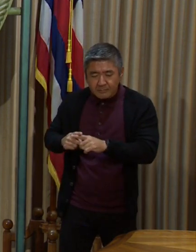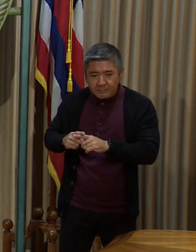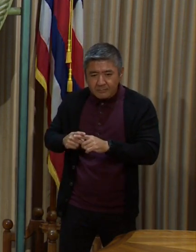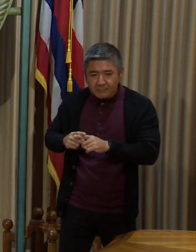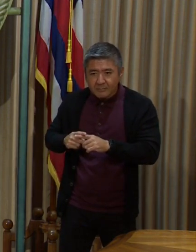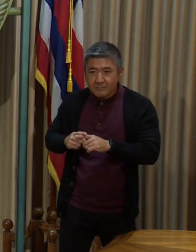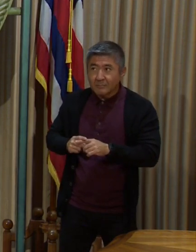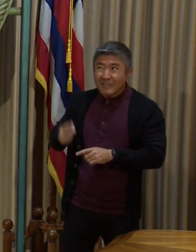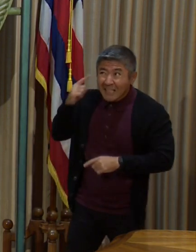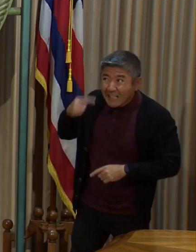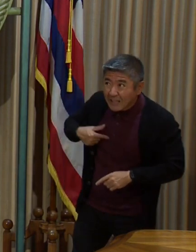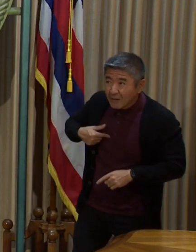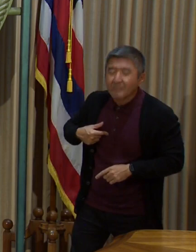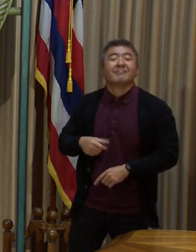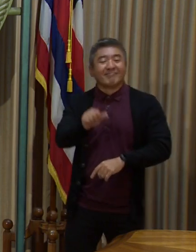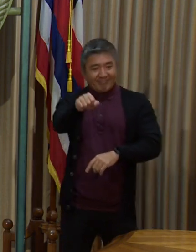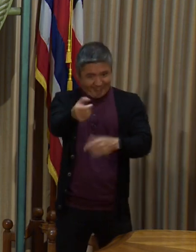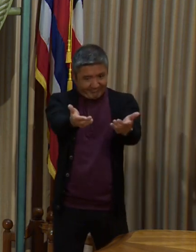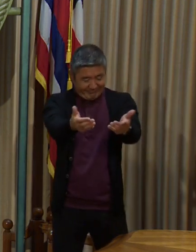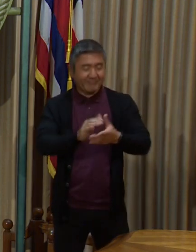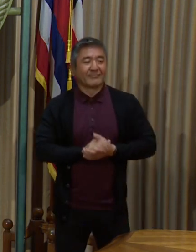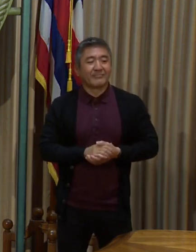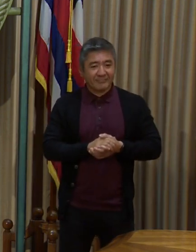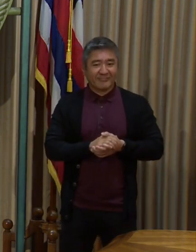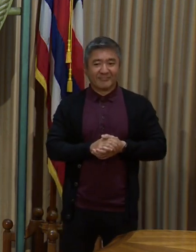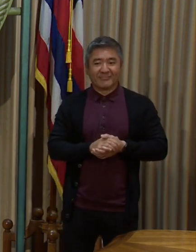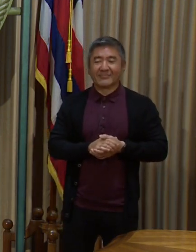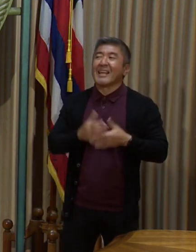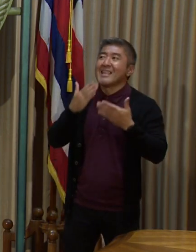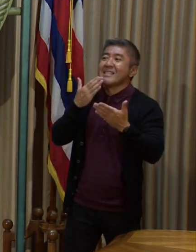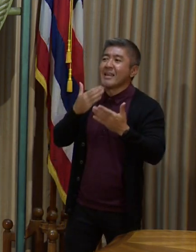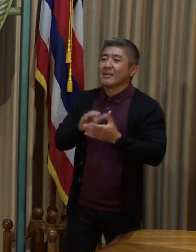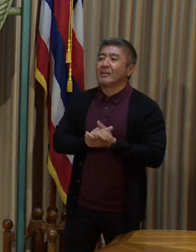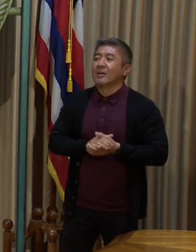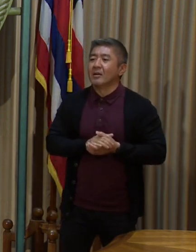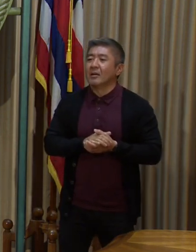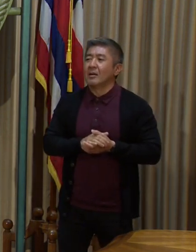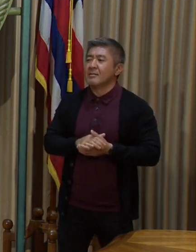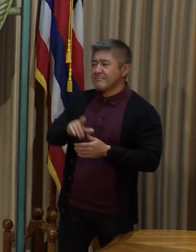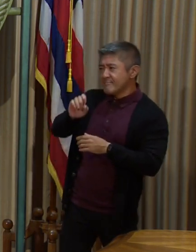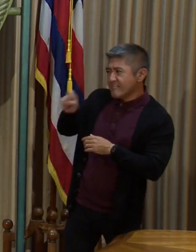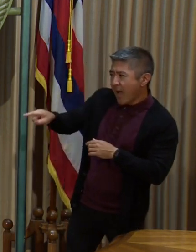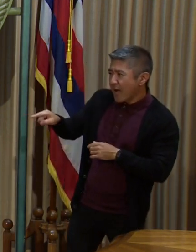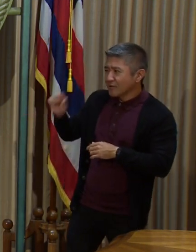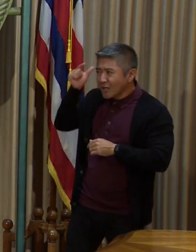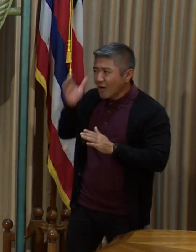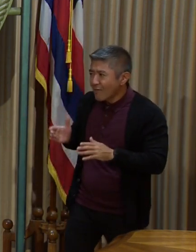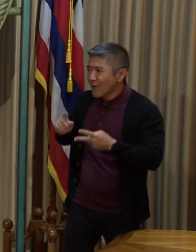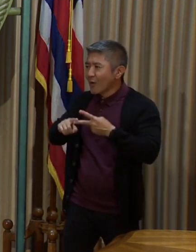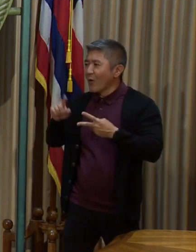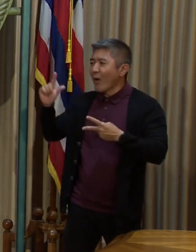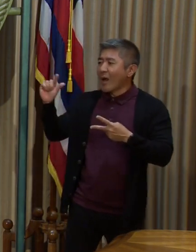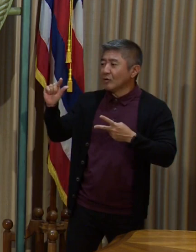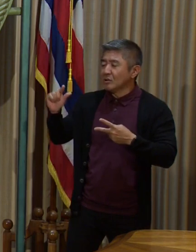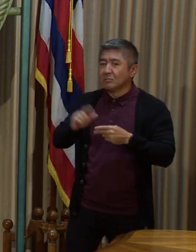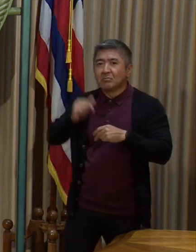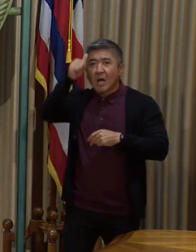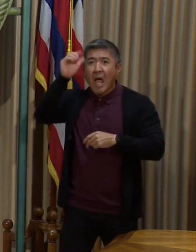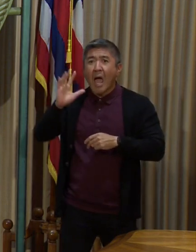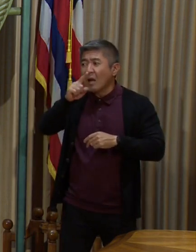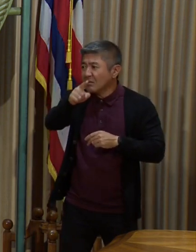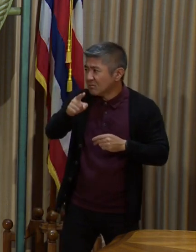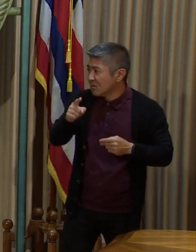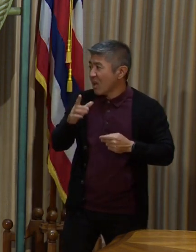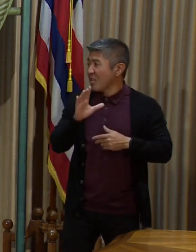Can you hear me now, Jodi? Yes, I can. Go ahead. Okay, thank you. This is for Governor or LG. Alaska already has ended its